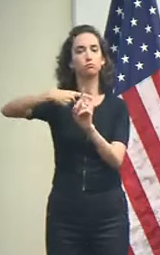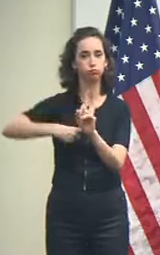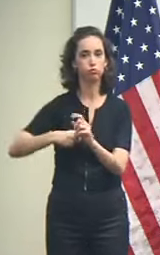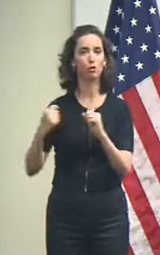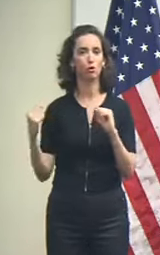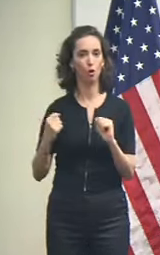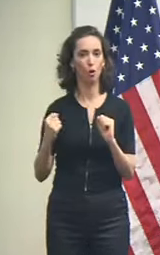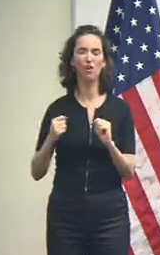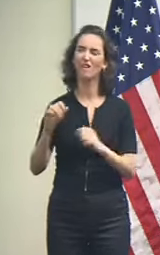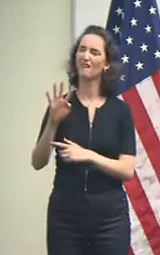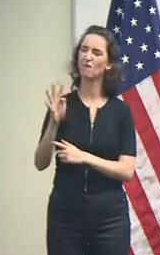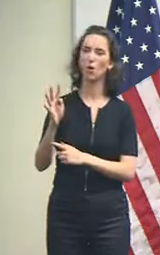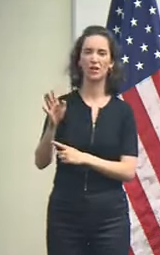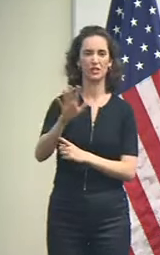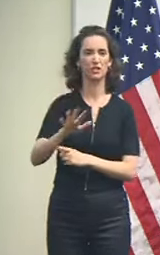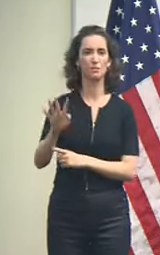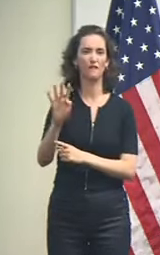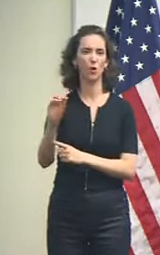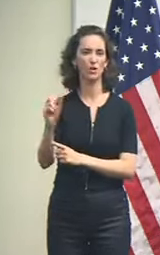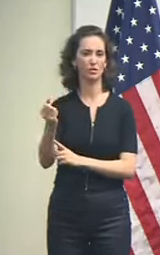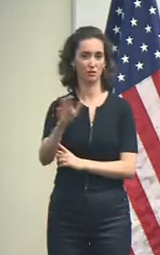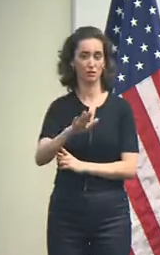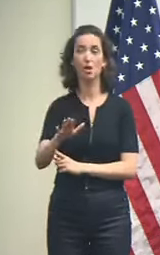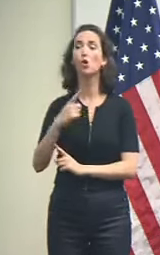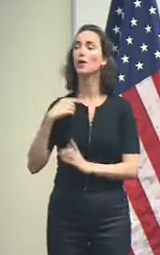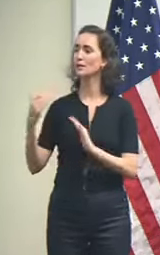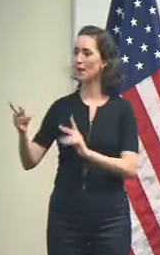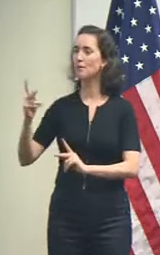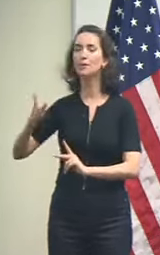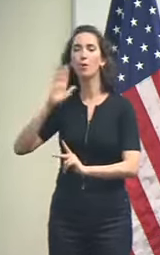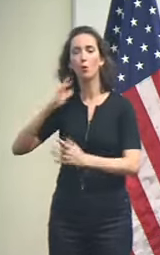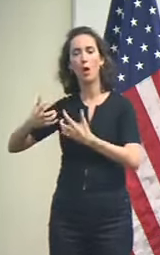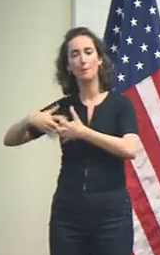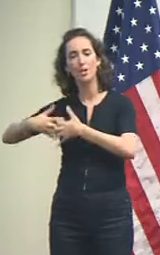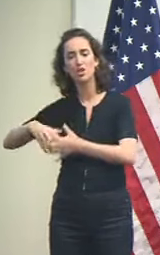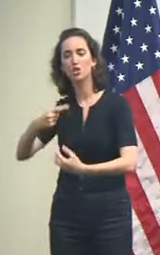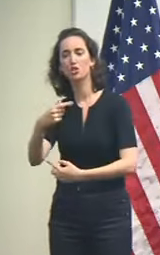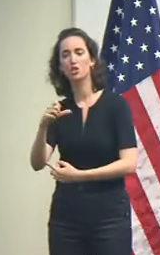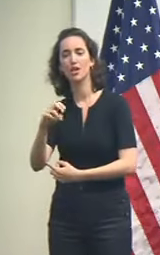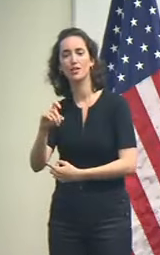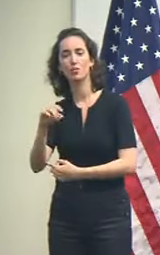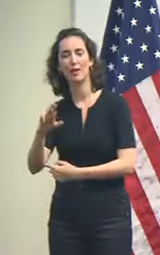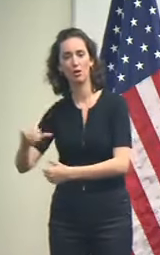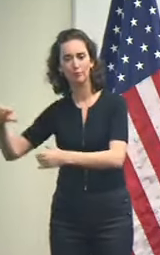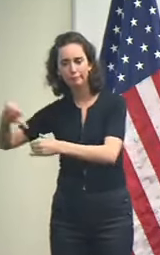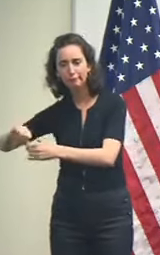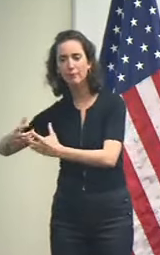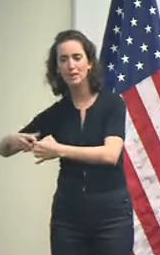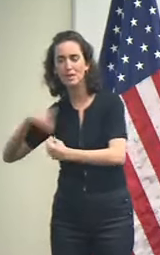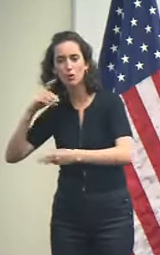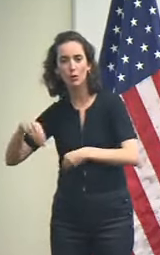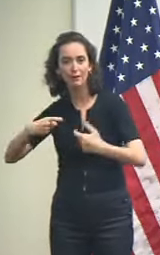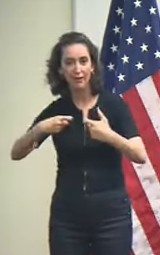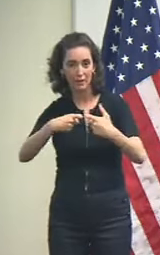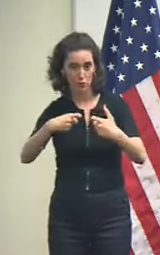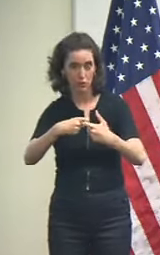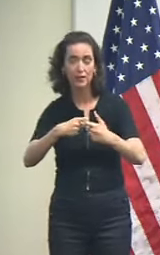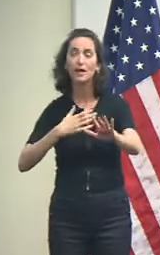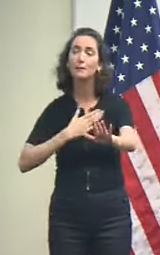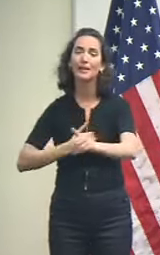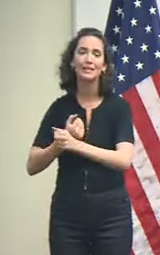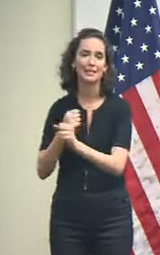expect individuals to be utilizing generators. We do encourage you to do that safely and in accordance with the